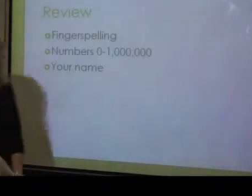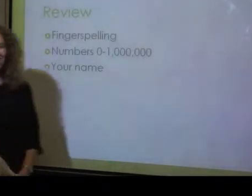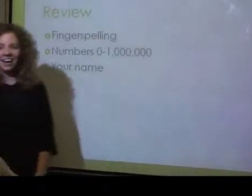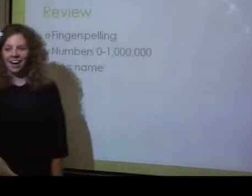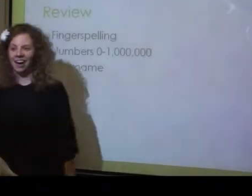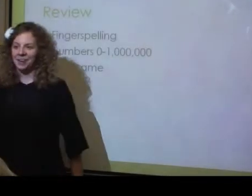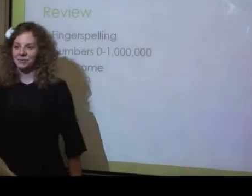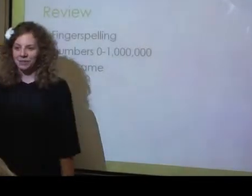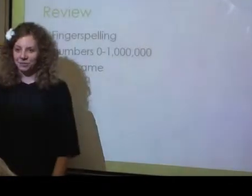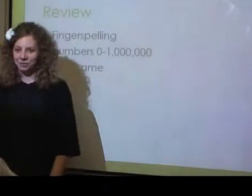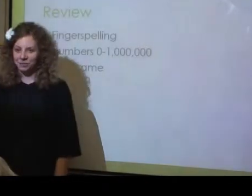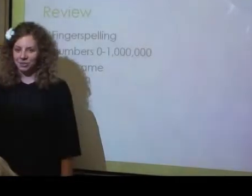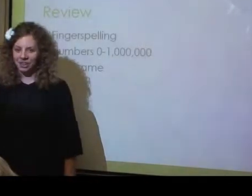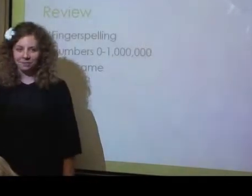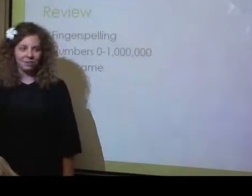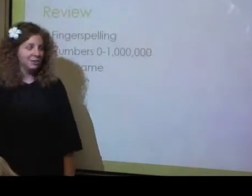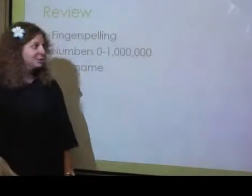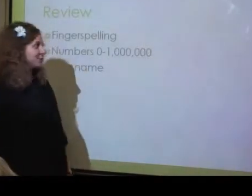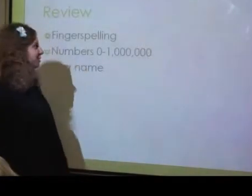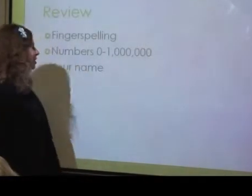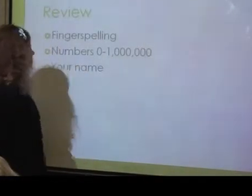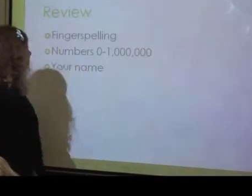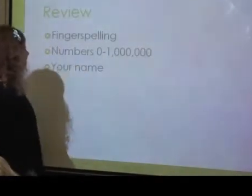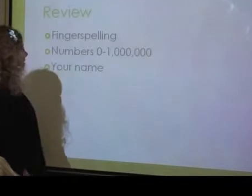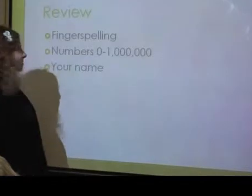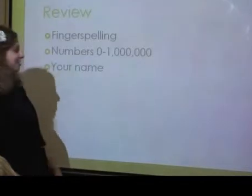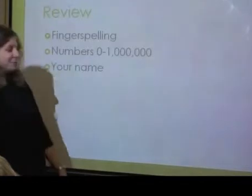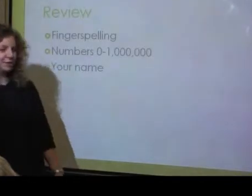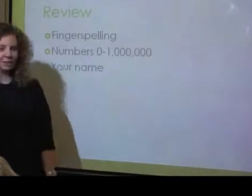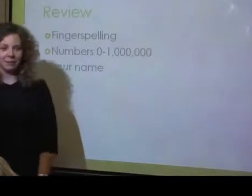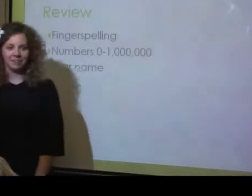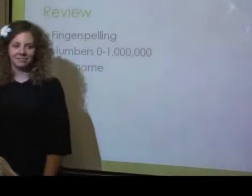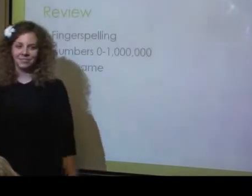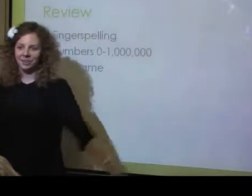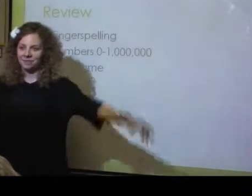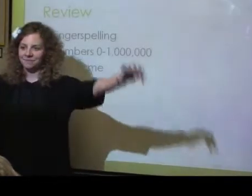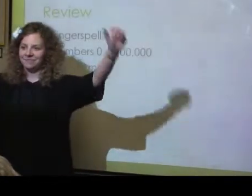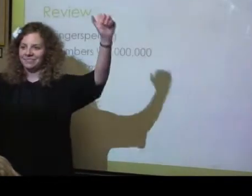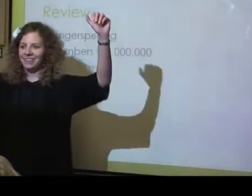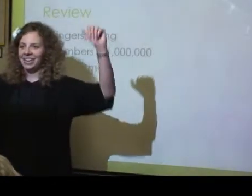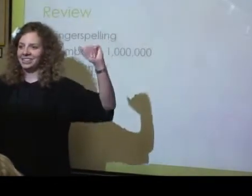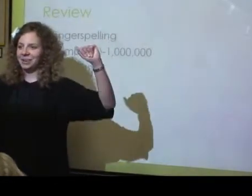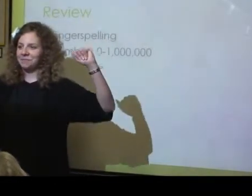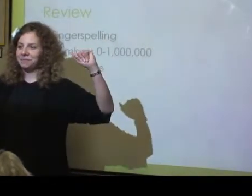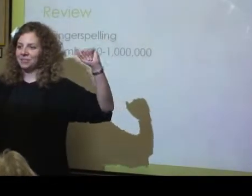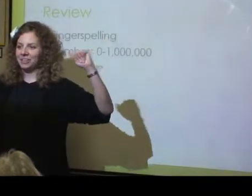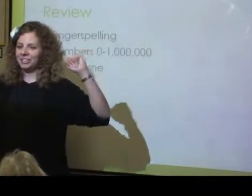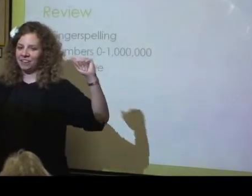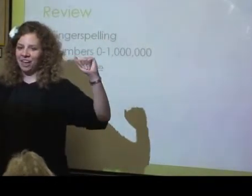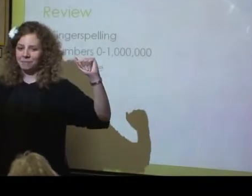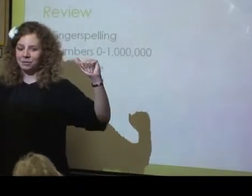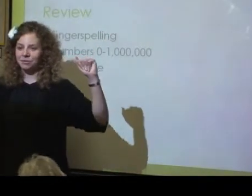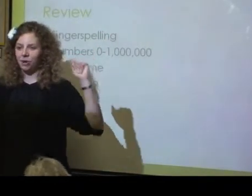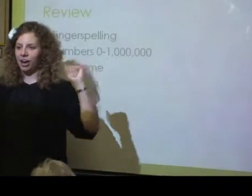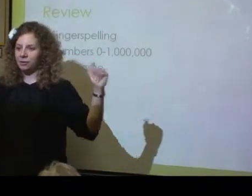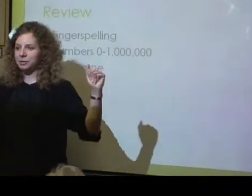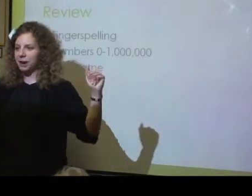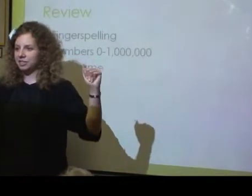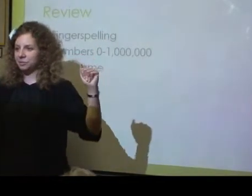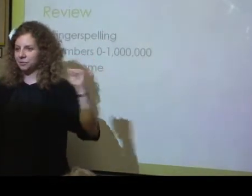that I want to review tonight. So to start with, I want to do fingerspelling. So, hands up, if you guys haven't had me before, I always practice